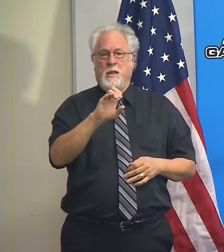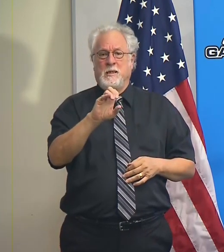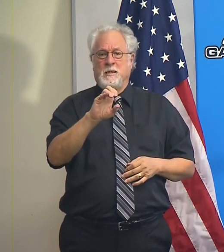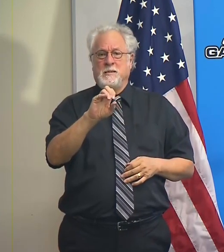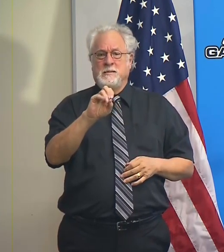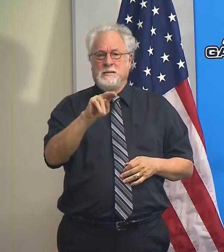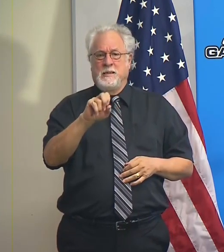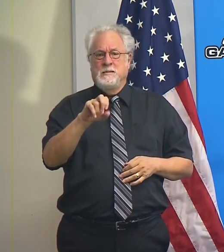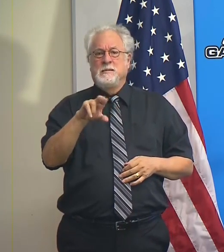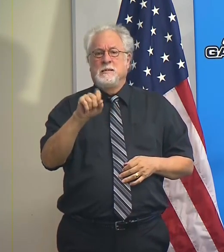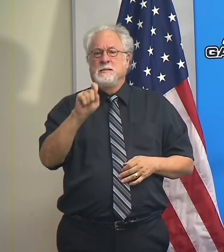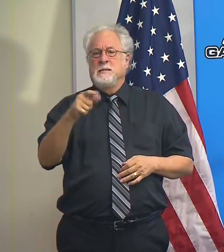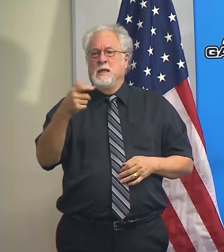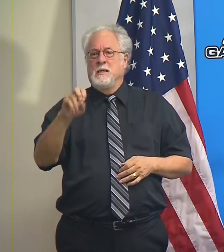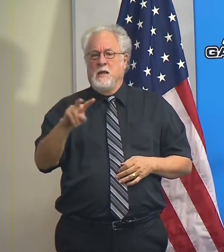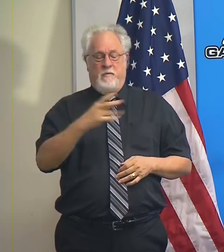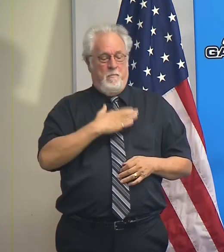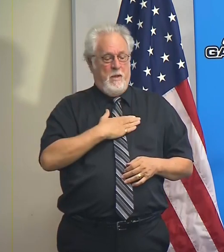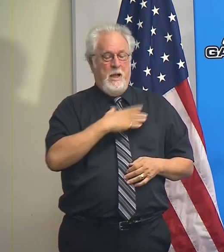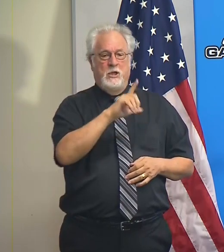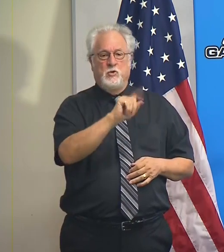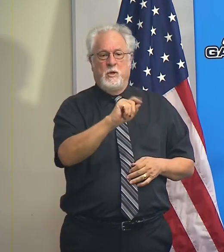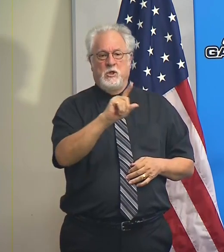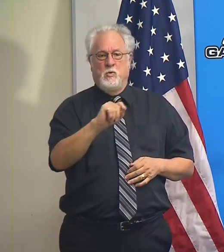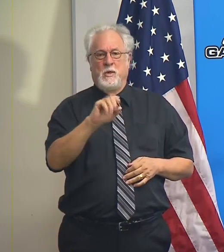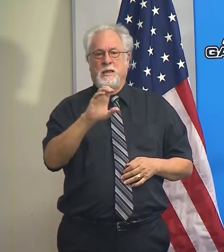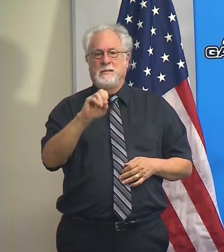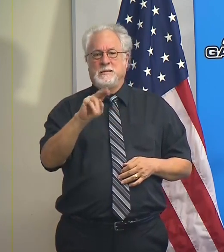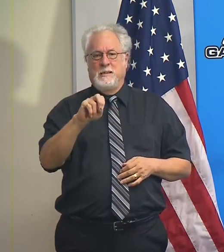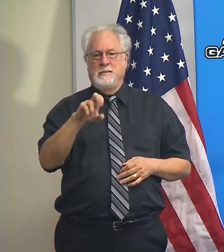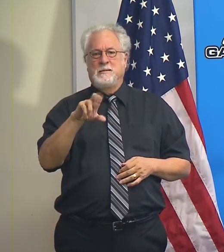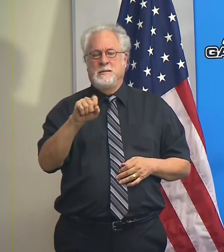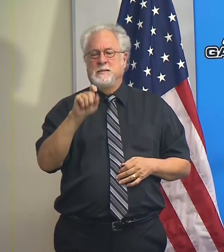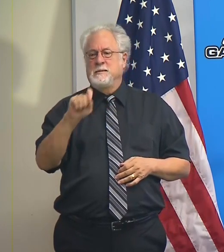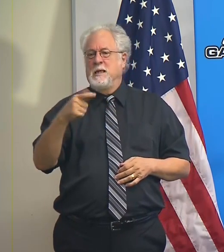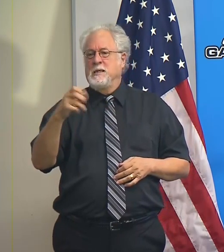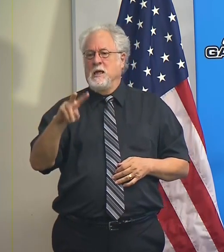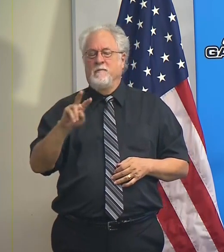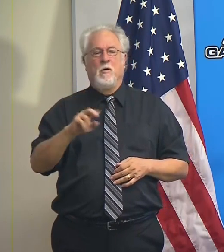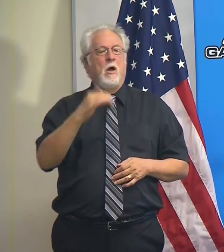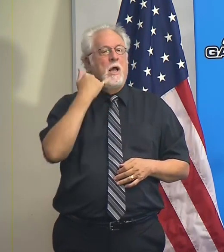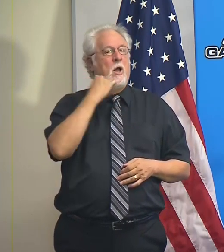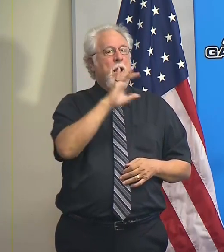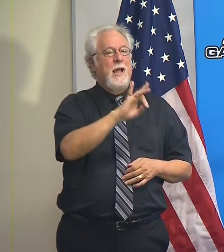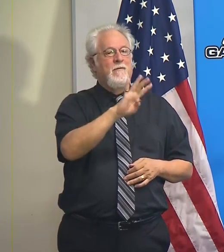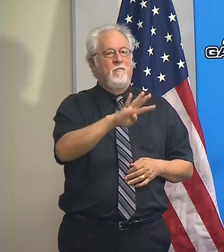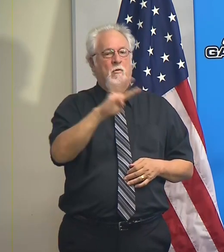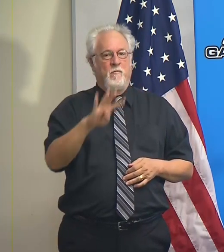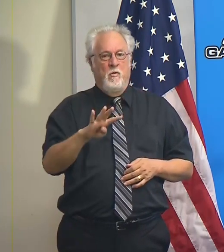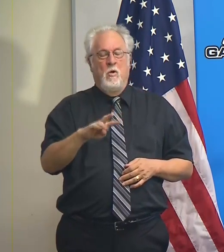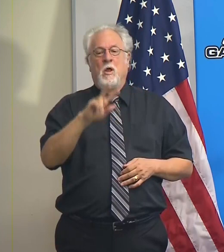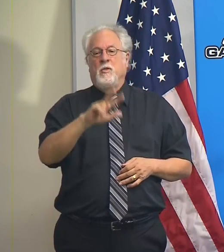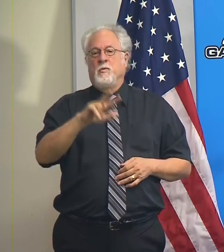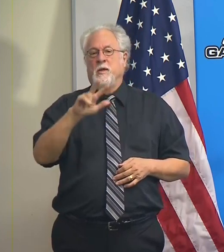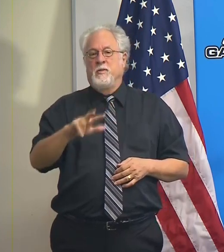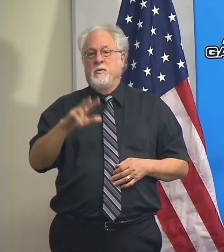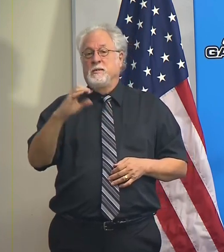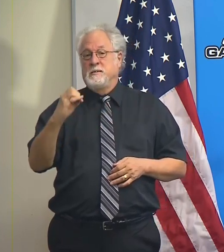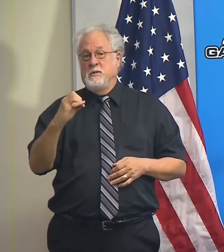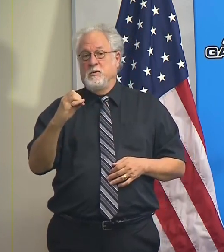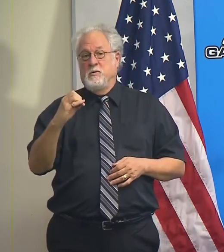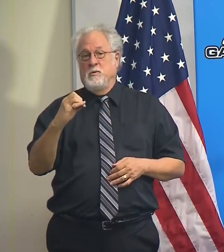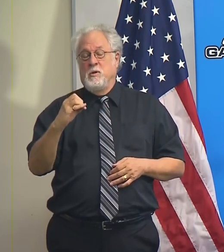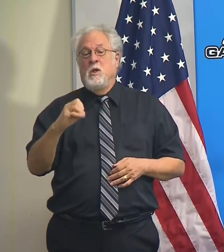.gov, that's my2020census.gov, or you can call 844-330